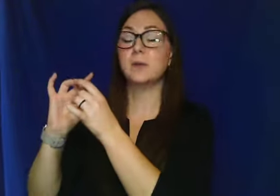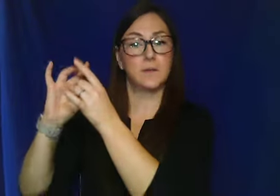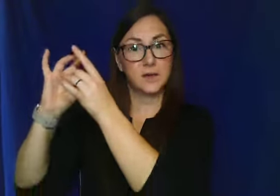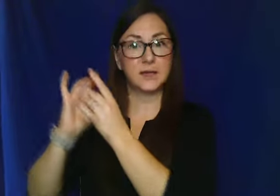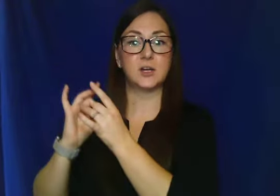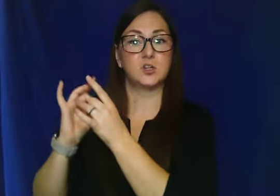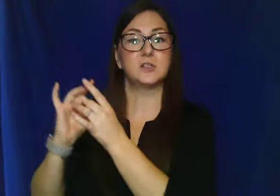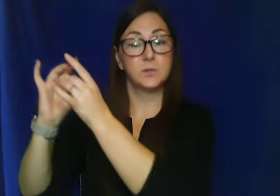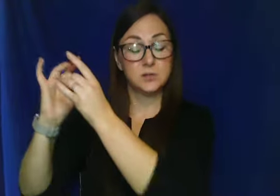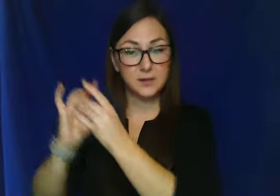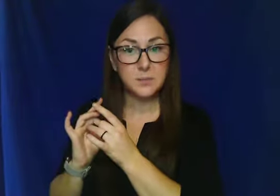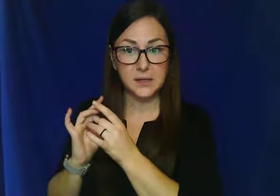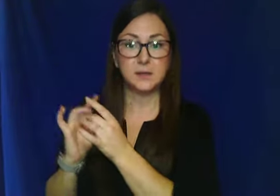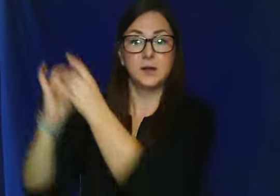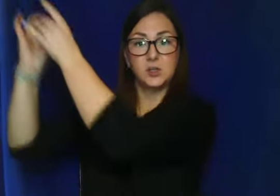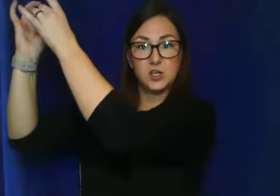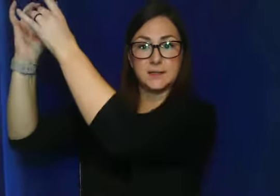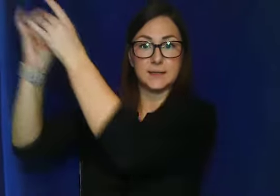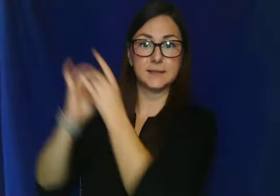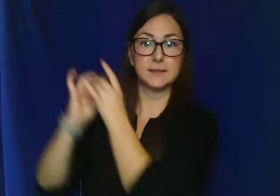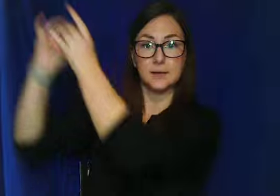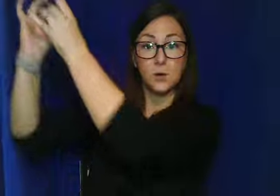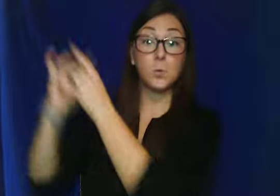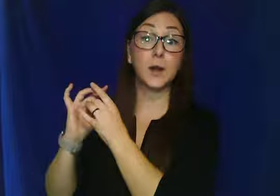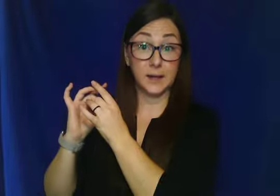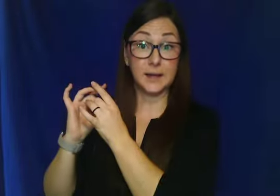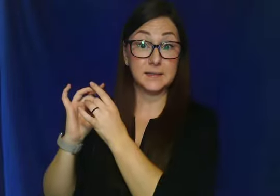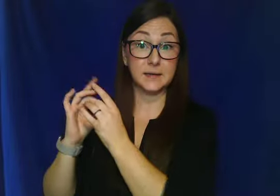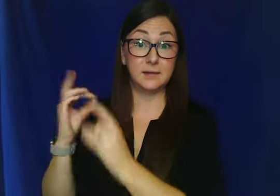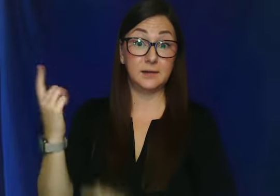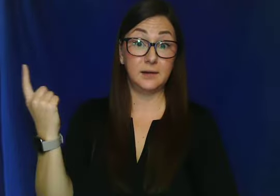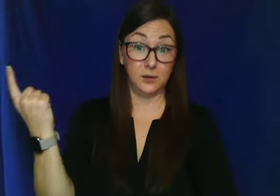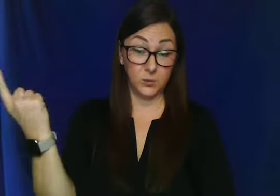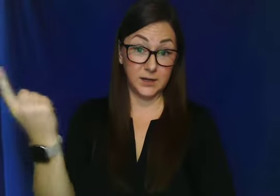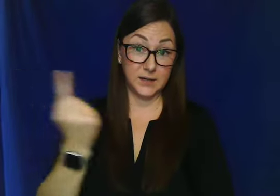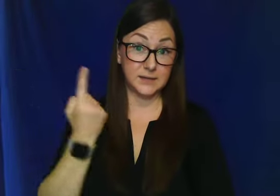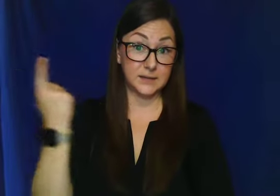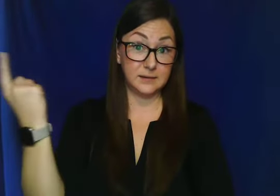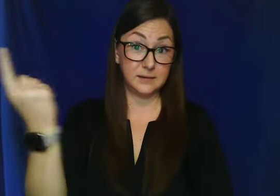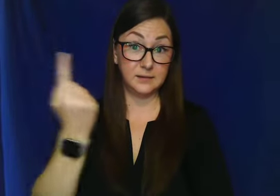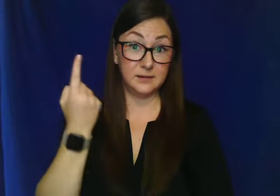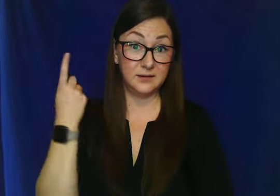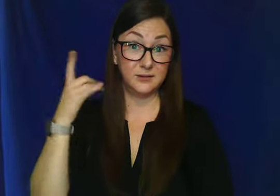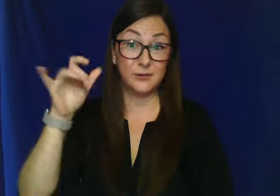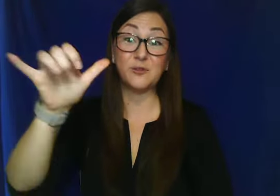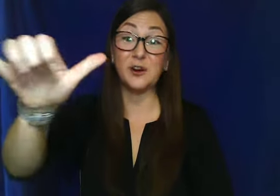that the connection is between me and Jesus. We're connected. We're connected forever.